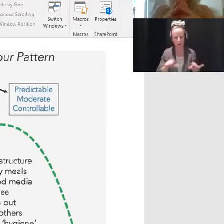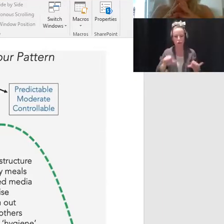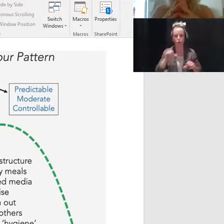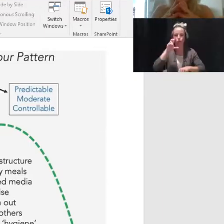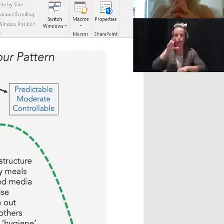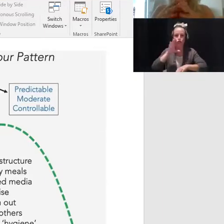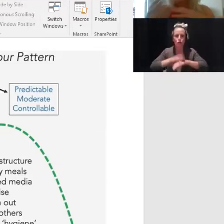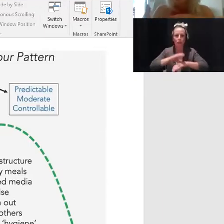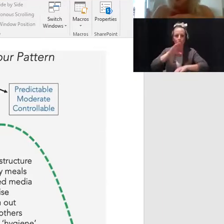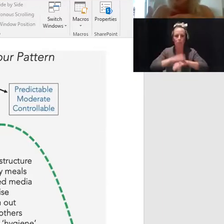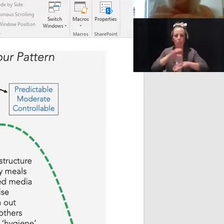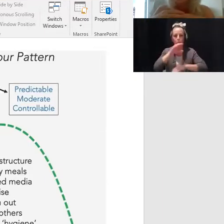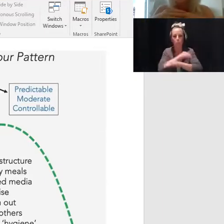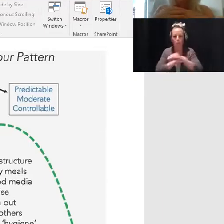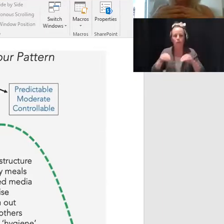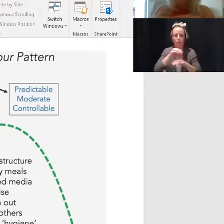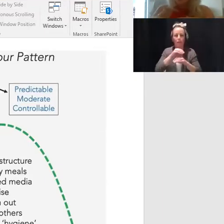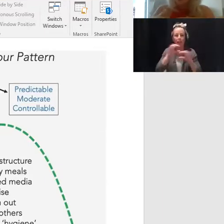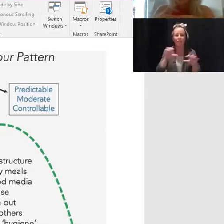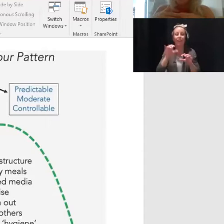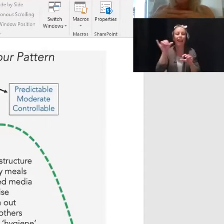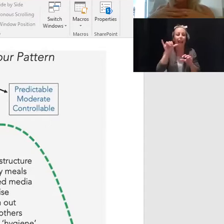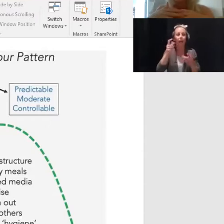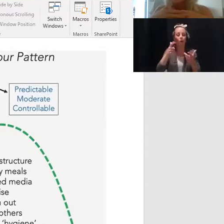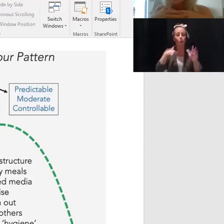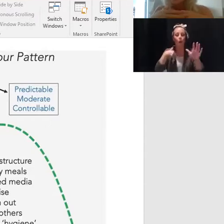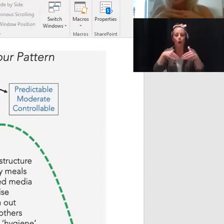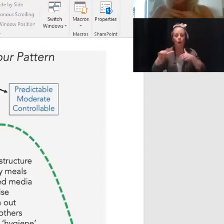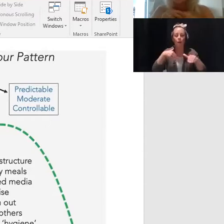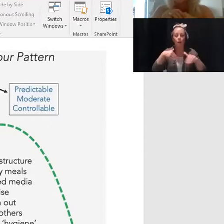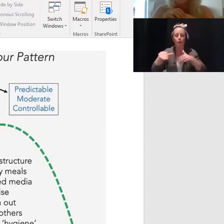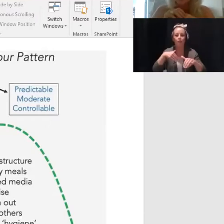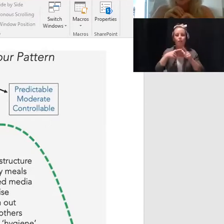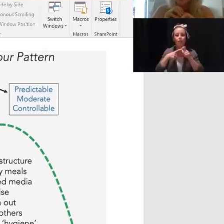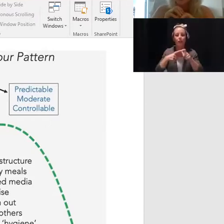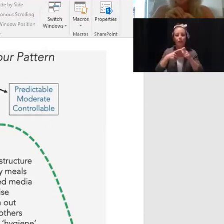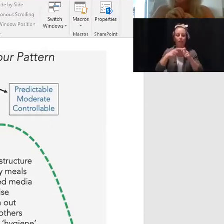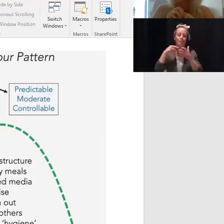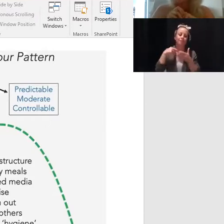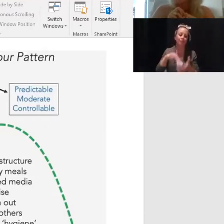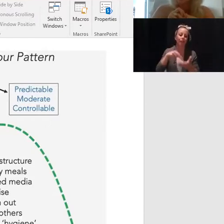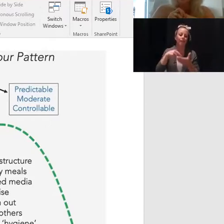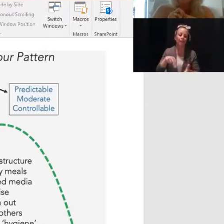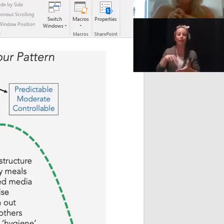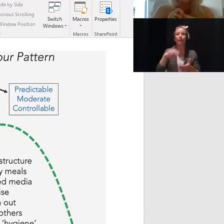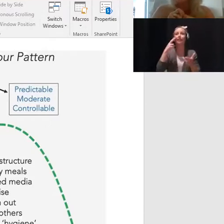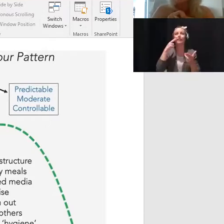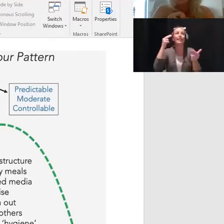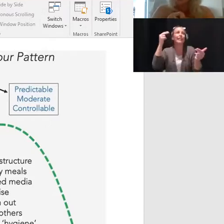is walking, running, dancing, singing, yoga,